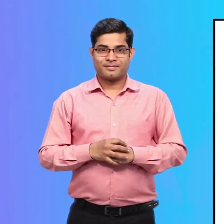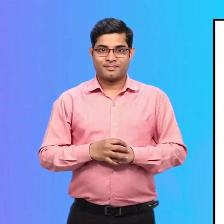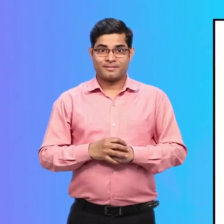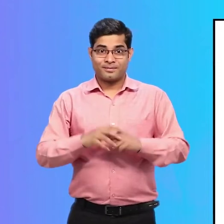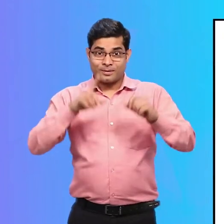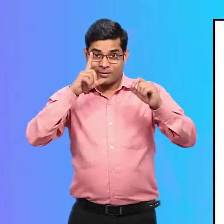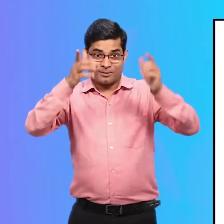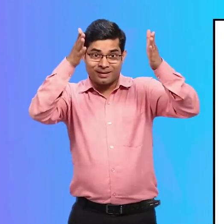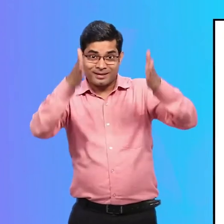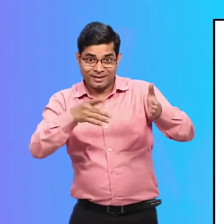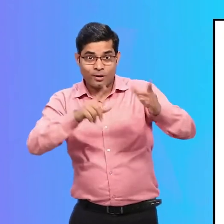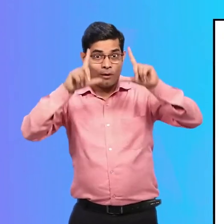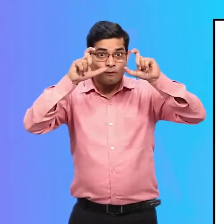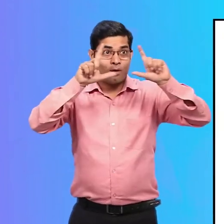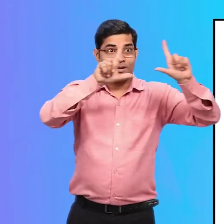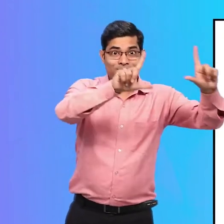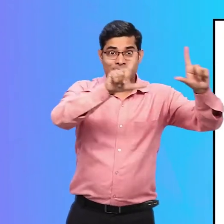This frame has three pictures.